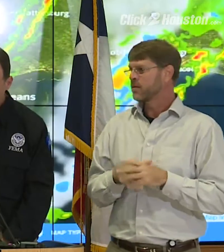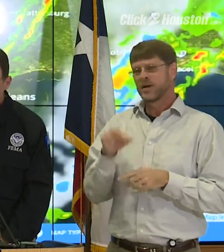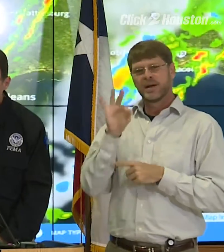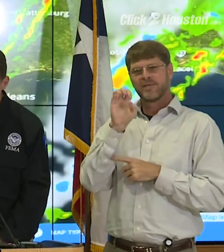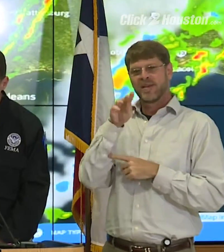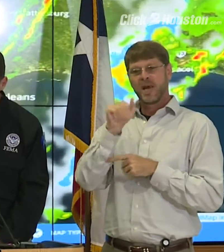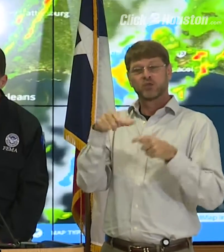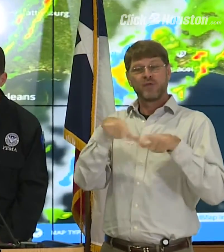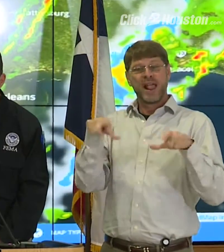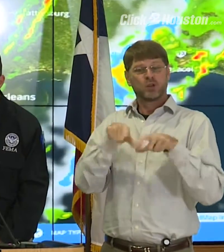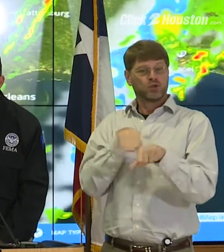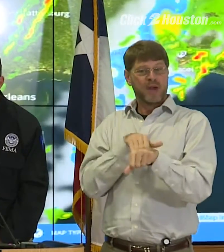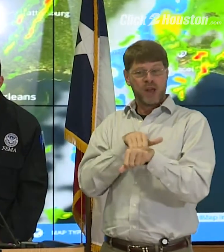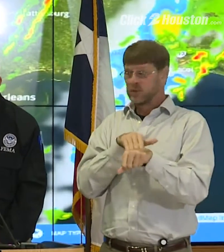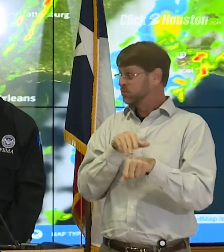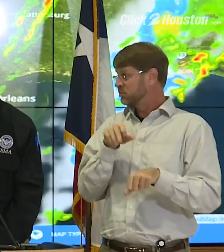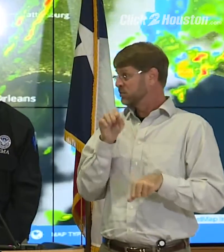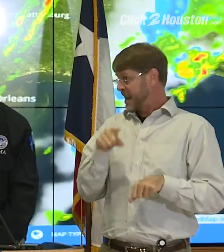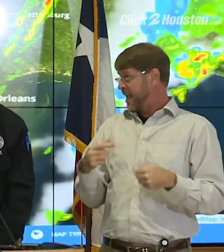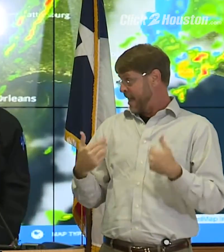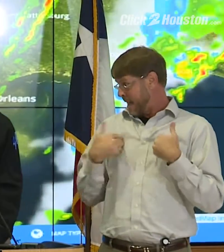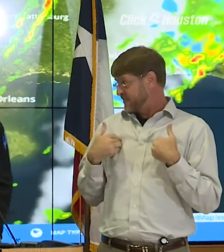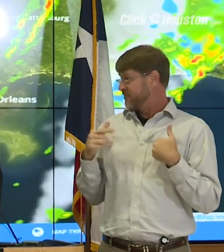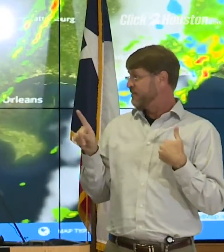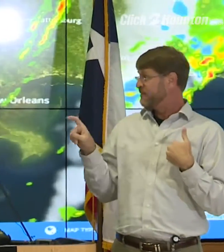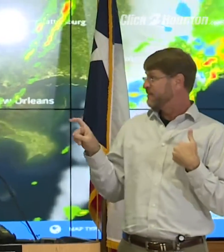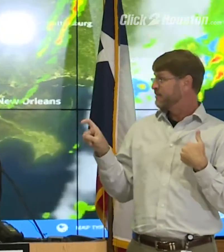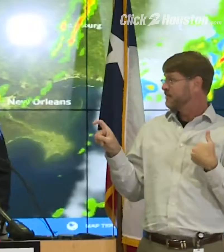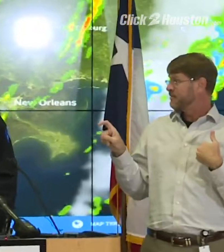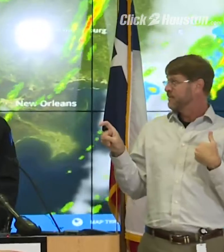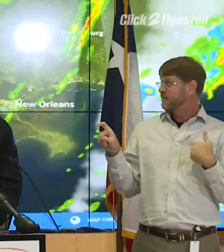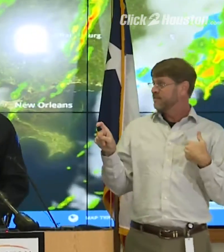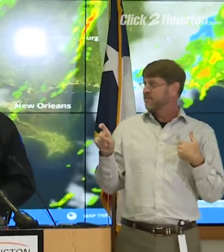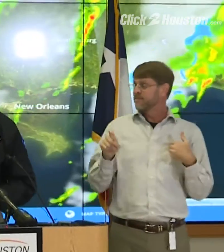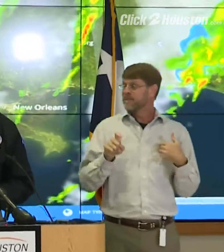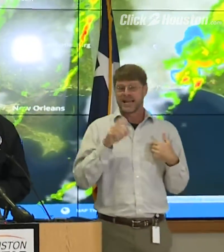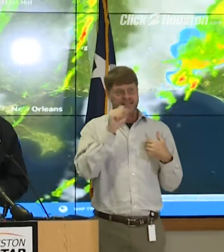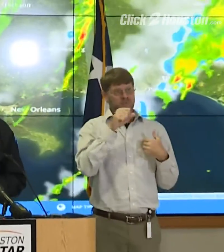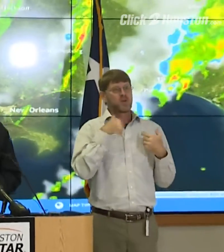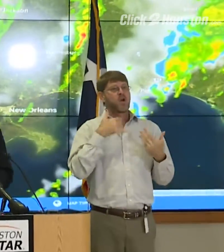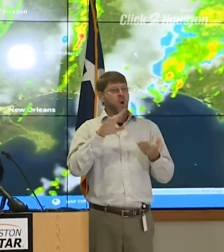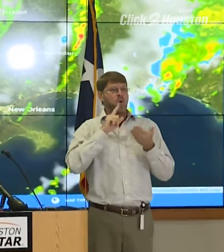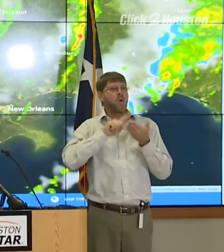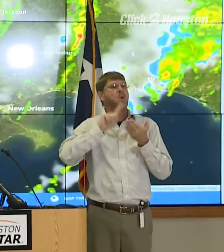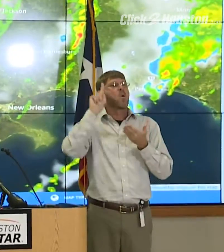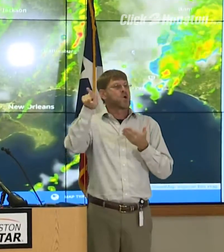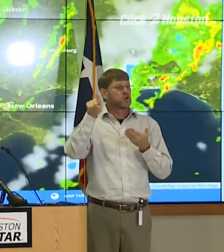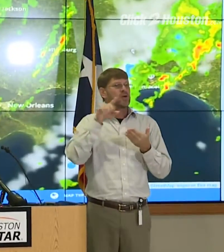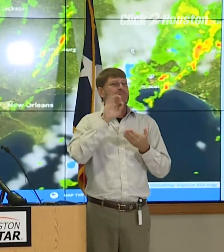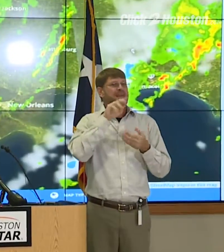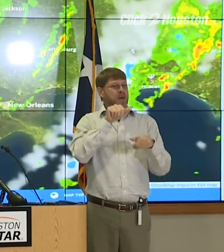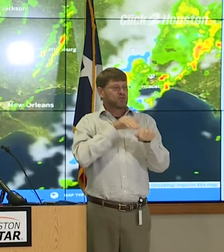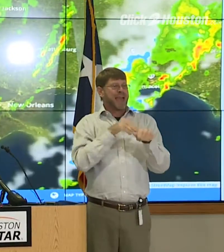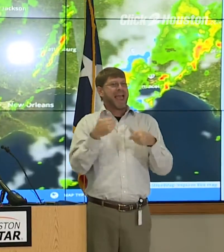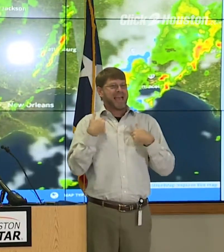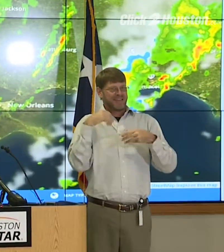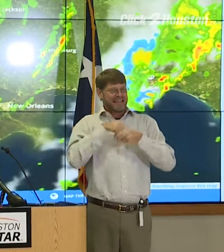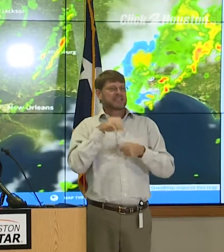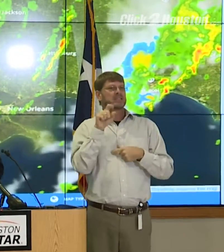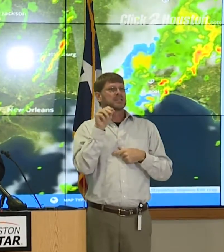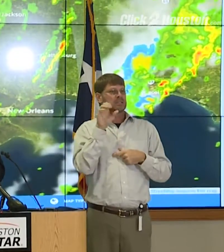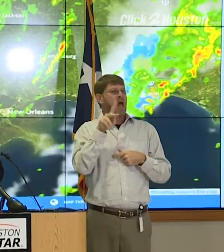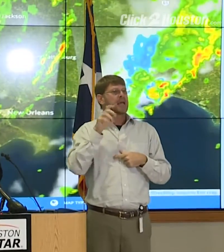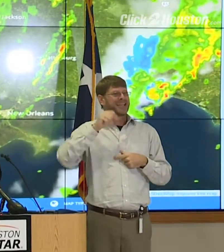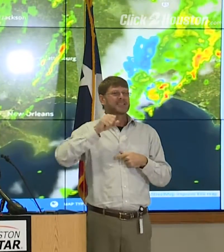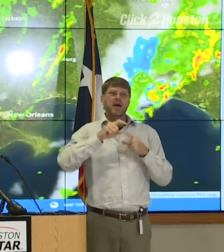FEMA trailers. Yes, sir. Are there FEMA trailers? We have ordered FEMA trailers. There are FEMA trailers in stock. But